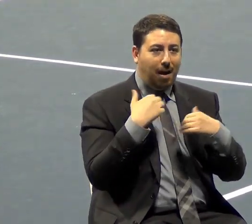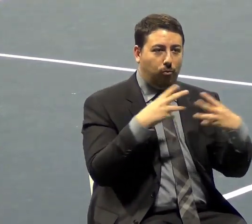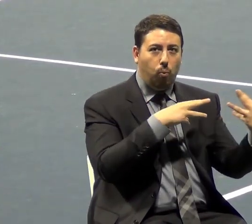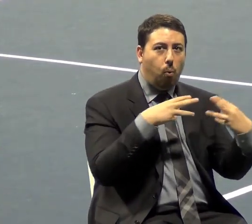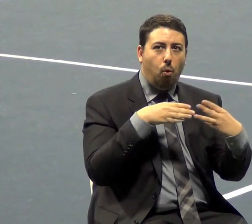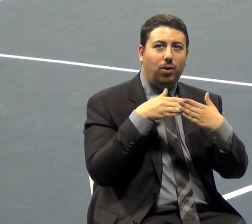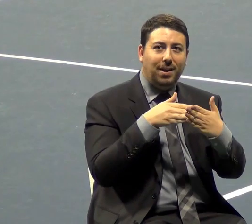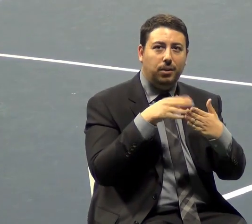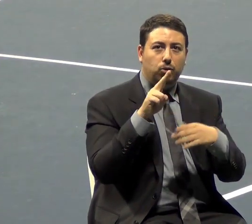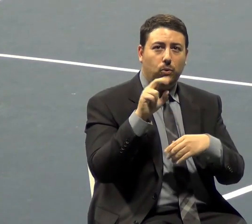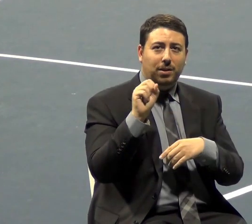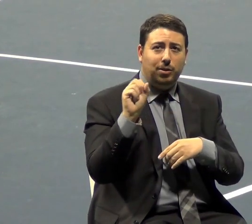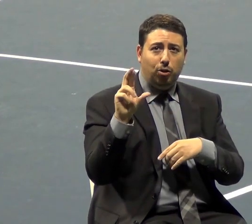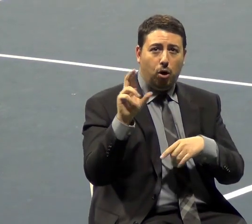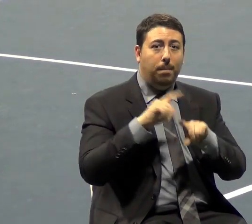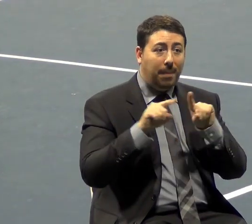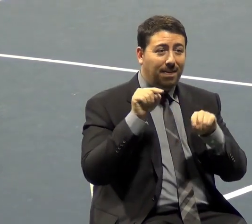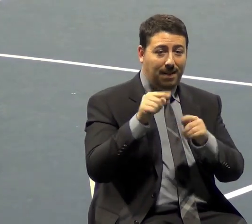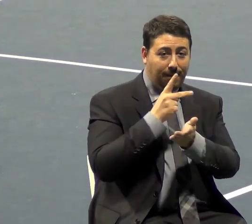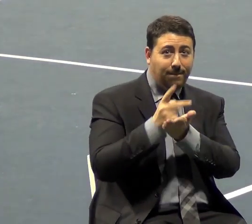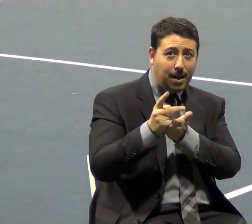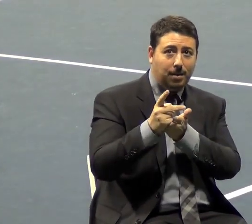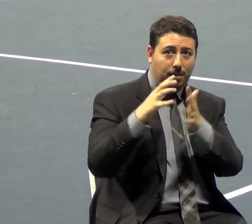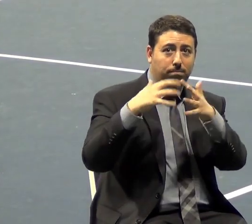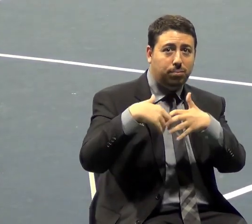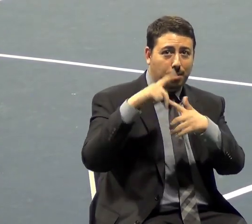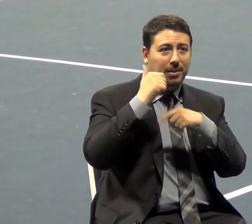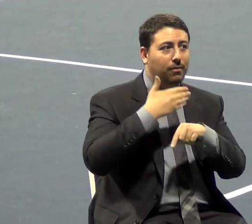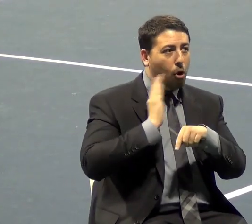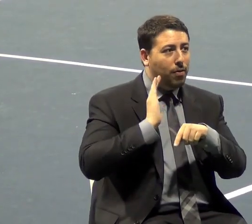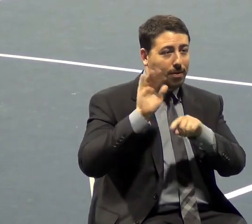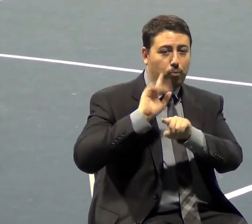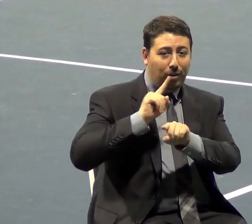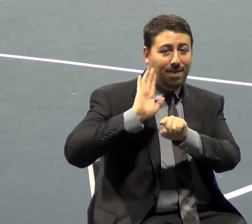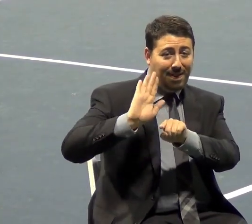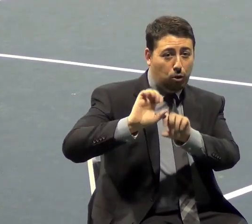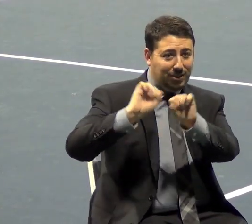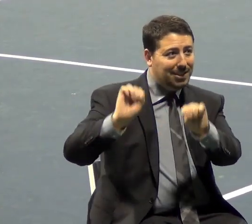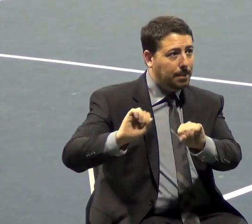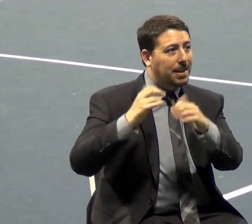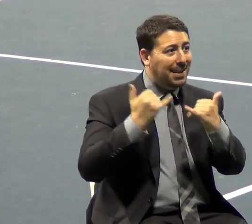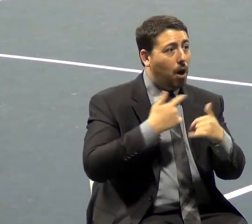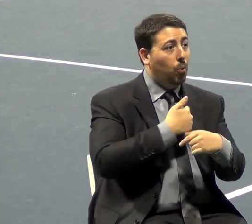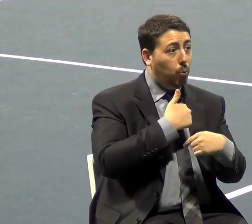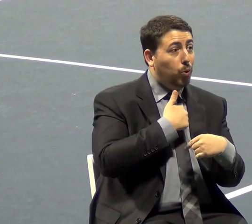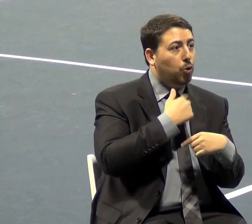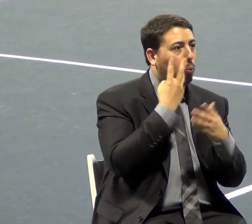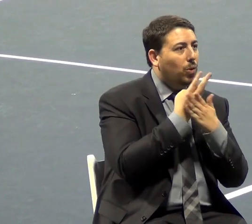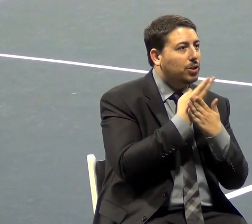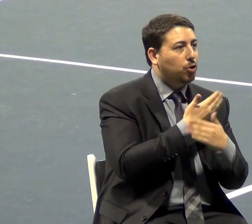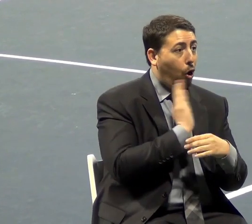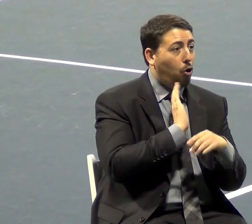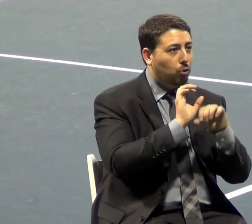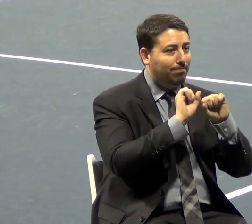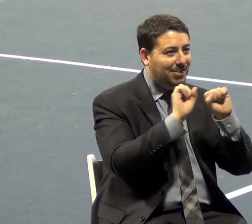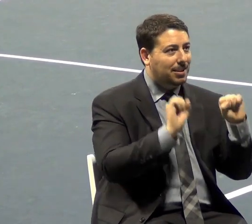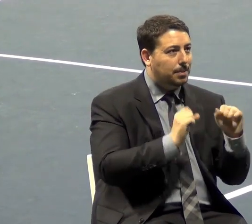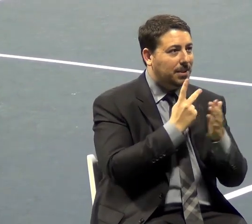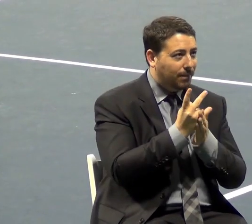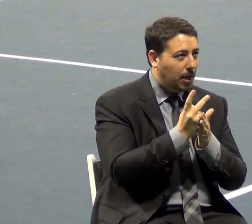their system failed. And today, that is what we're witnessing. We're witnessing a failed system. We're witnessing a failure of liberal